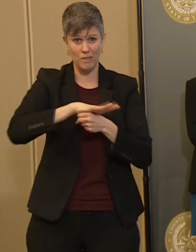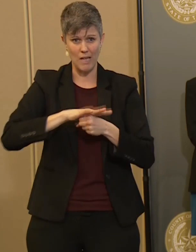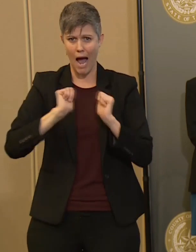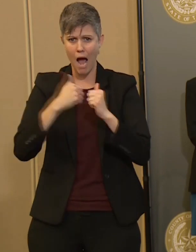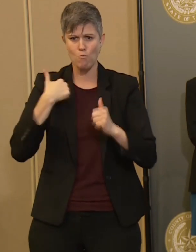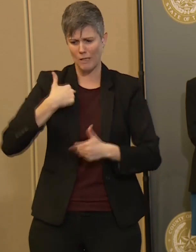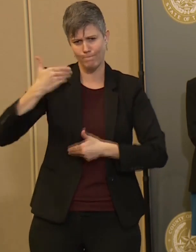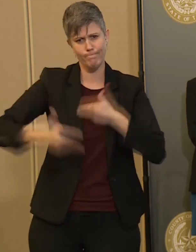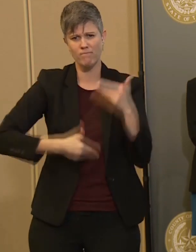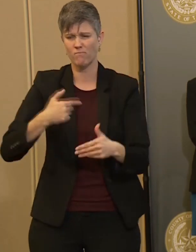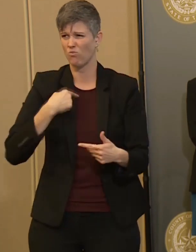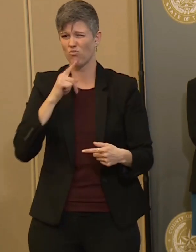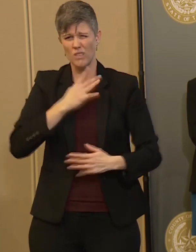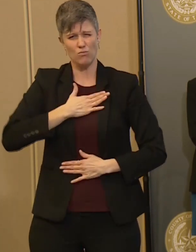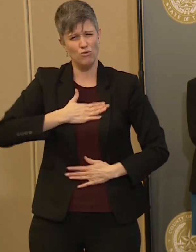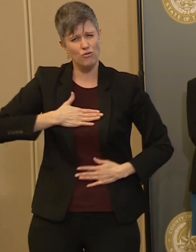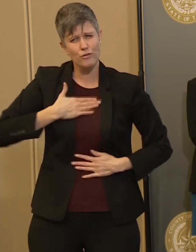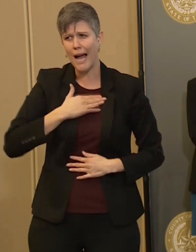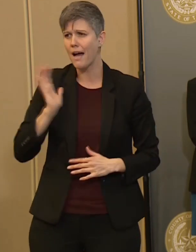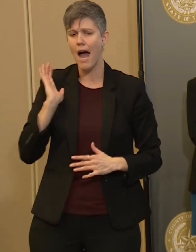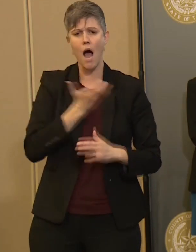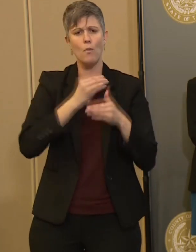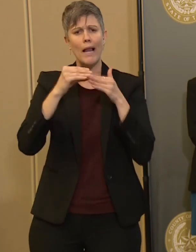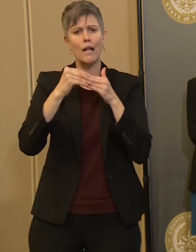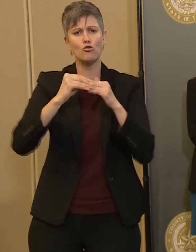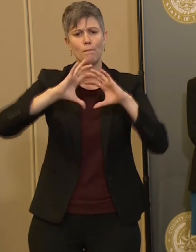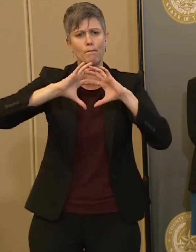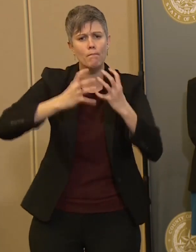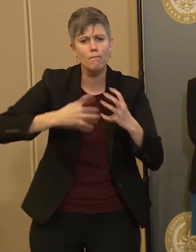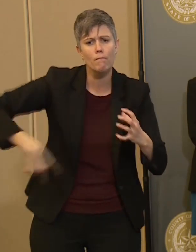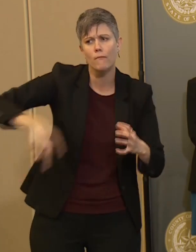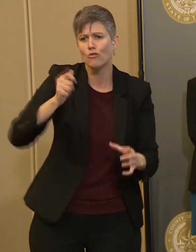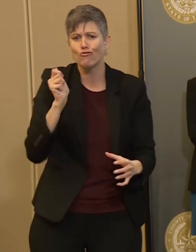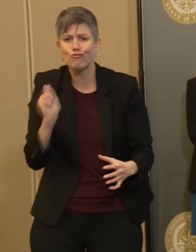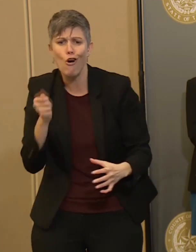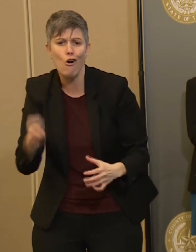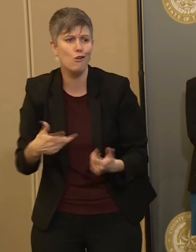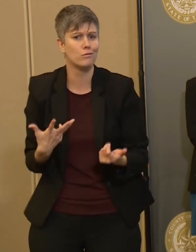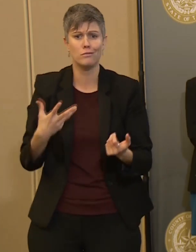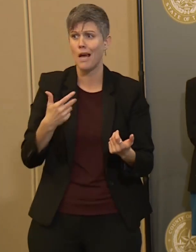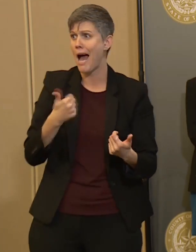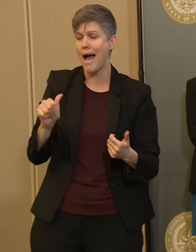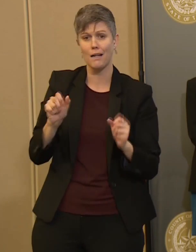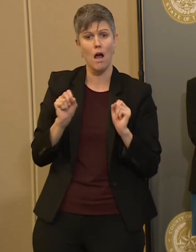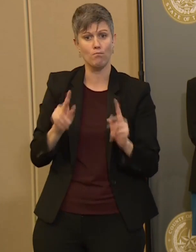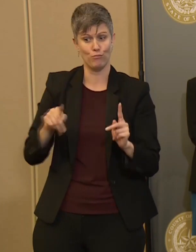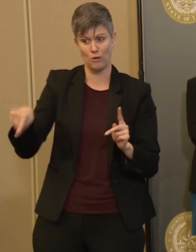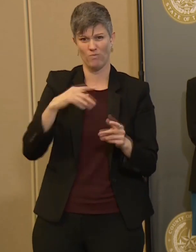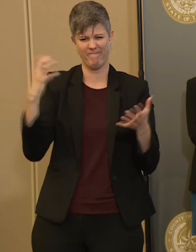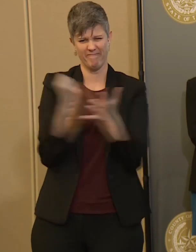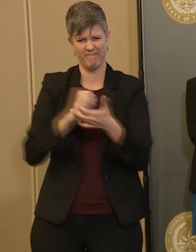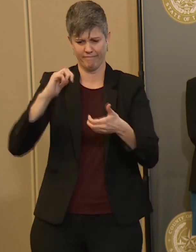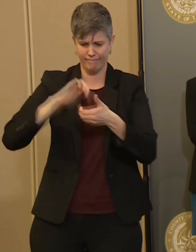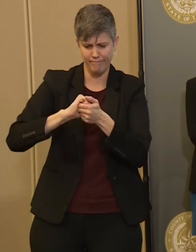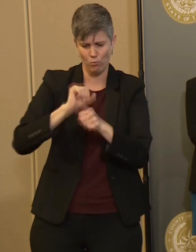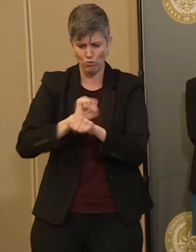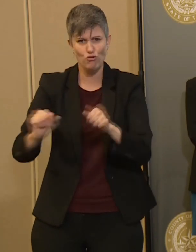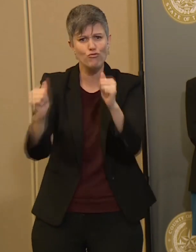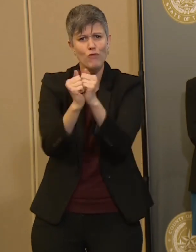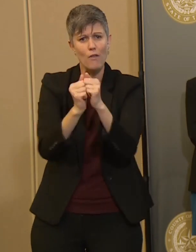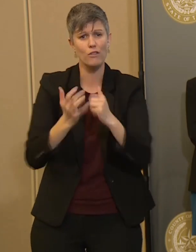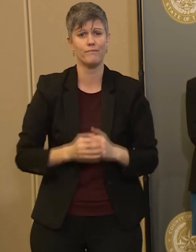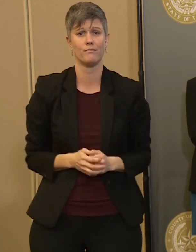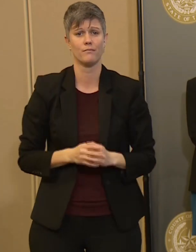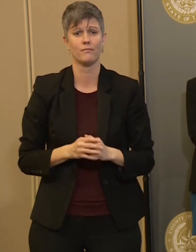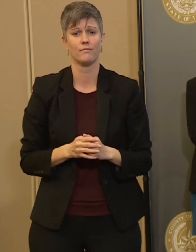I greatly appreciate the leadership of the county judge and the opportunity and the cooperation that the city has had working